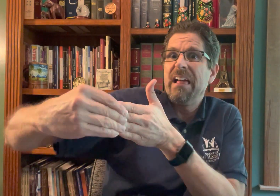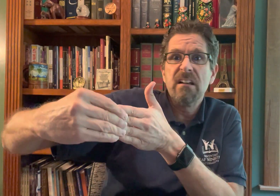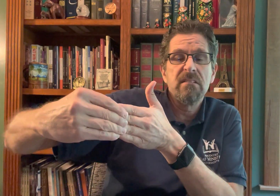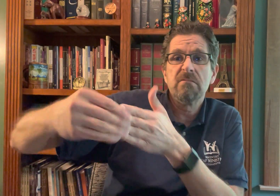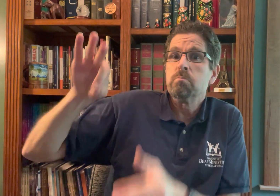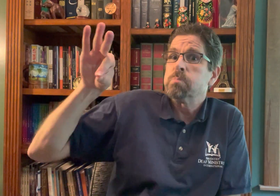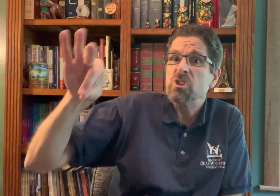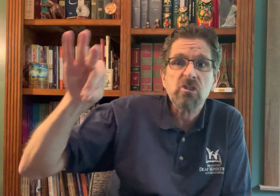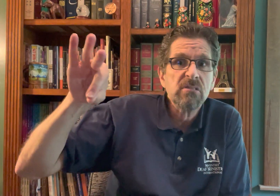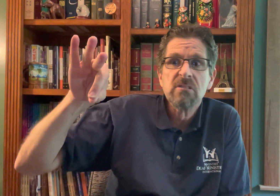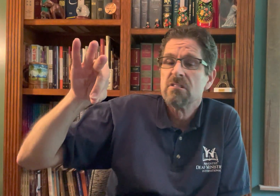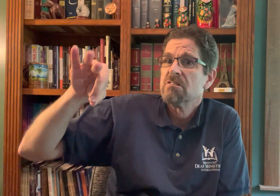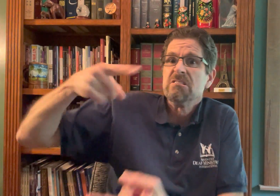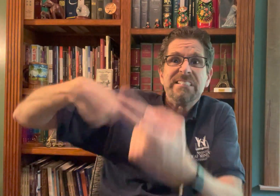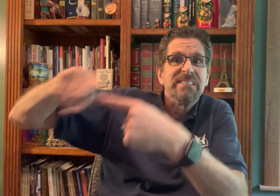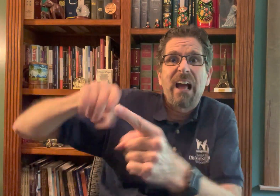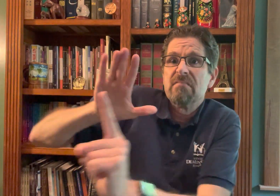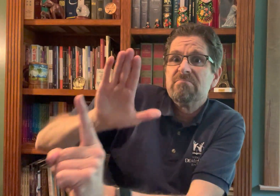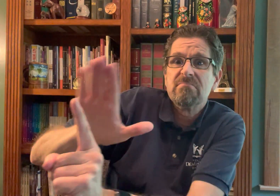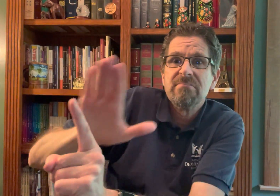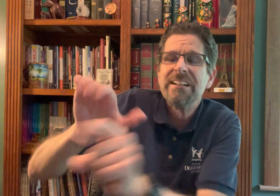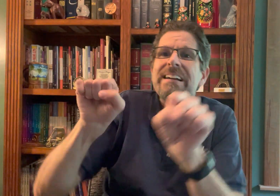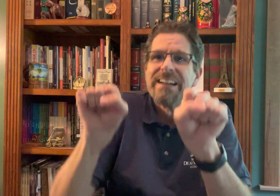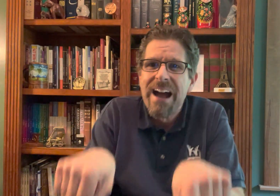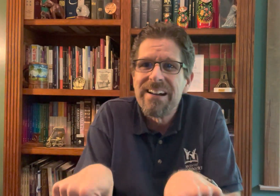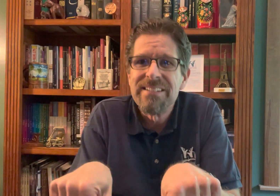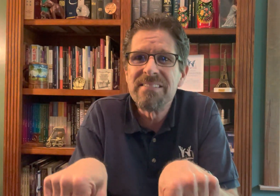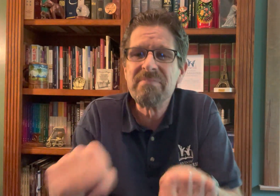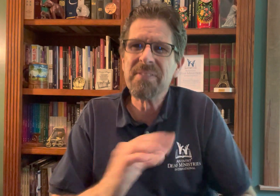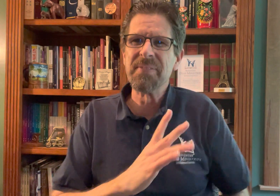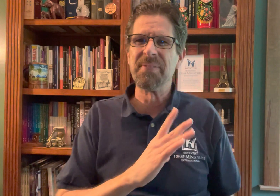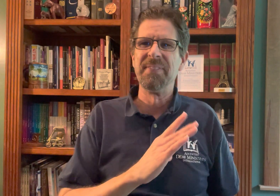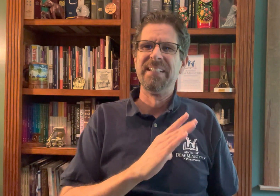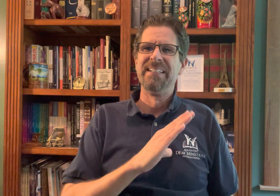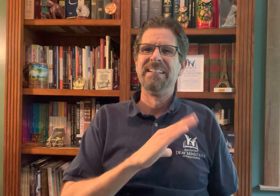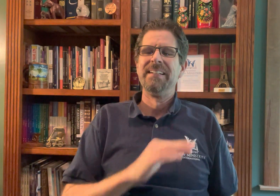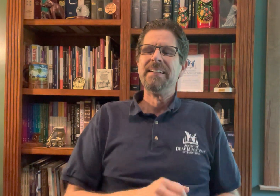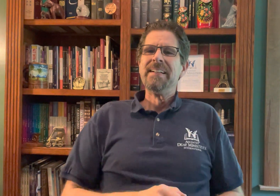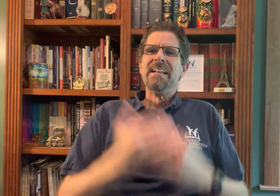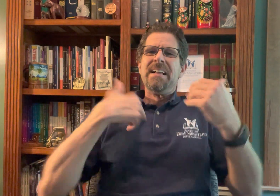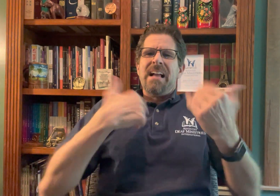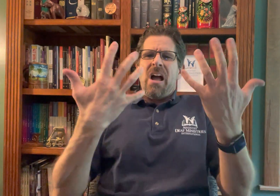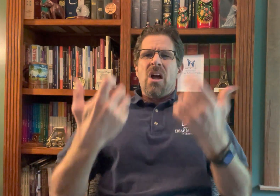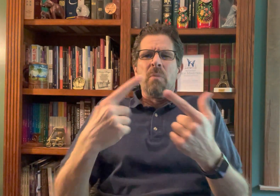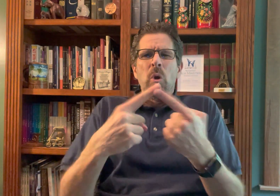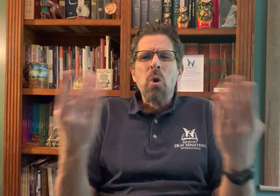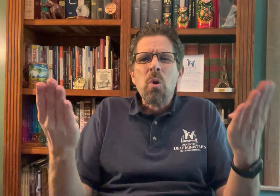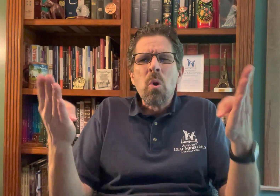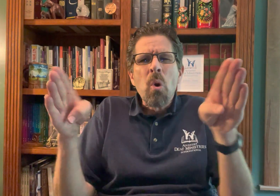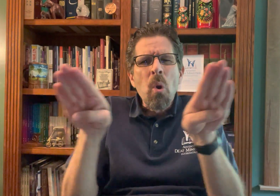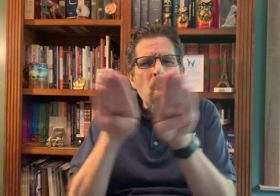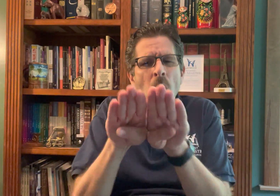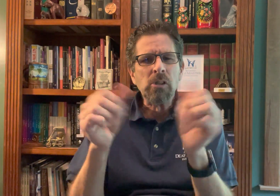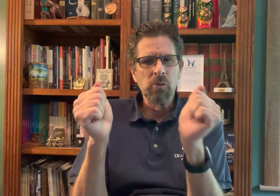it would be important to let them have their own time together and empower and train